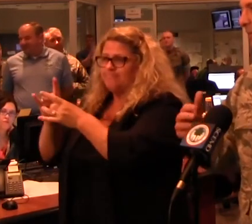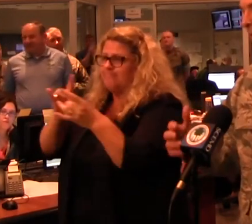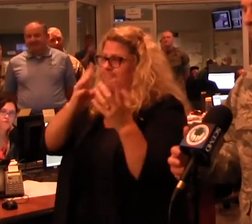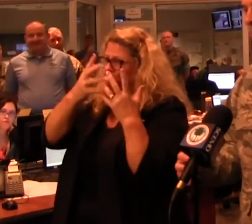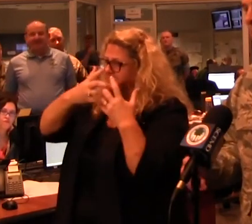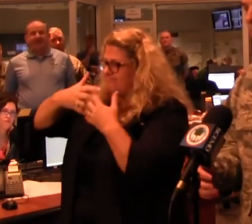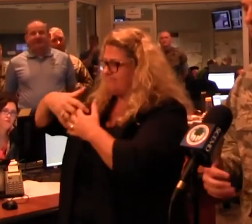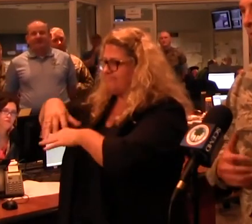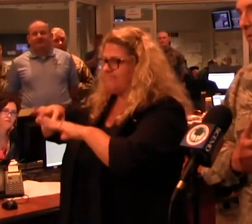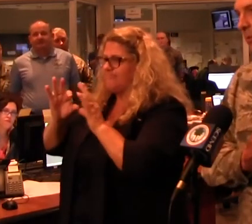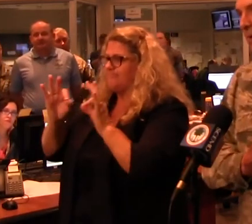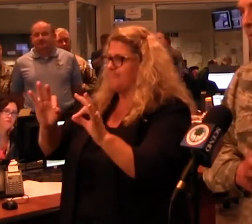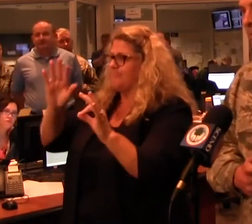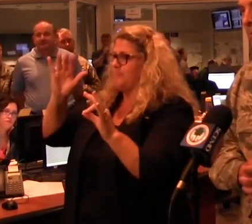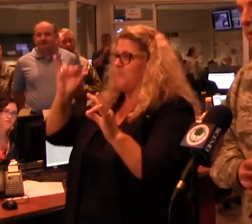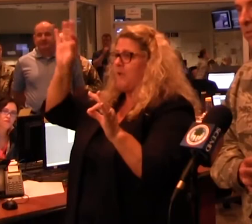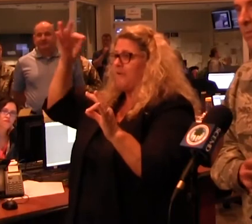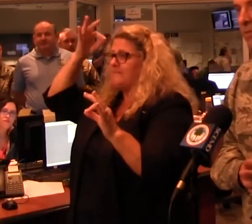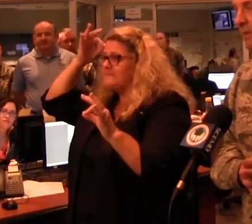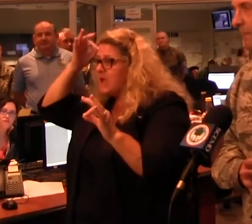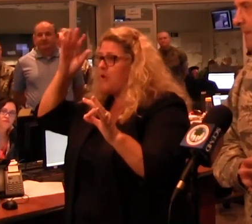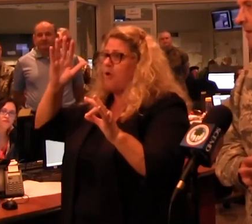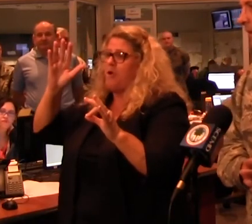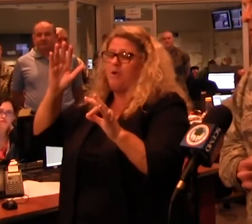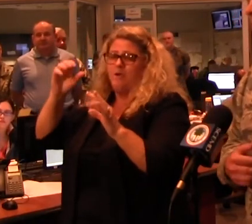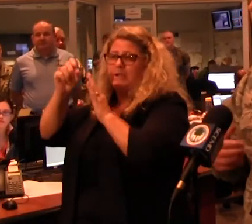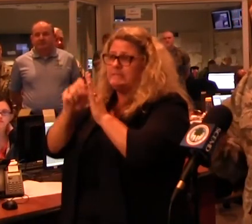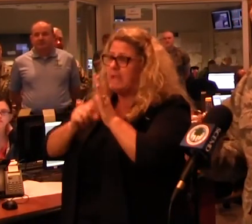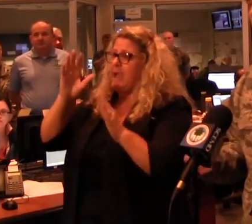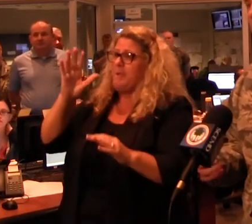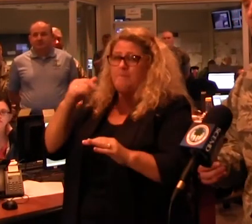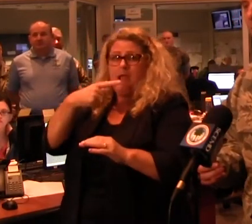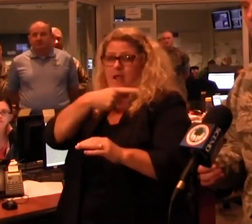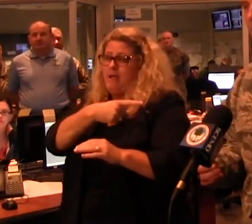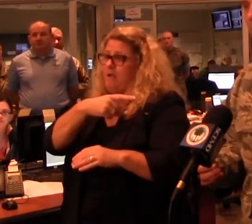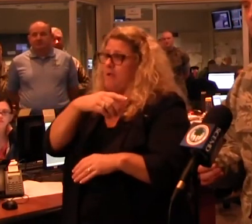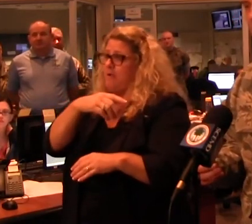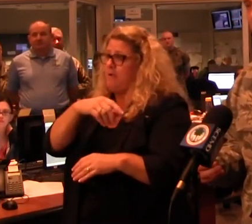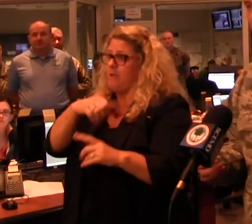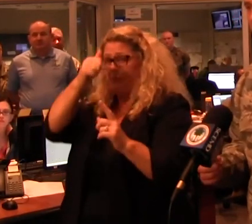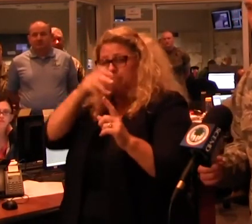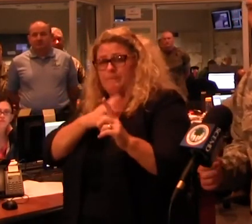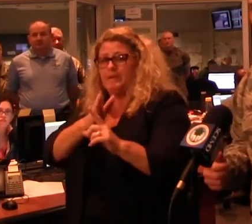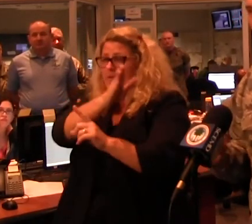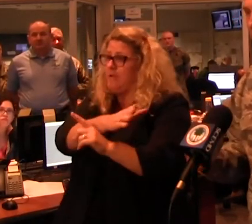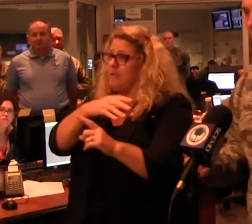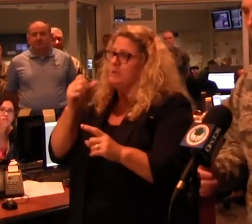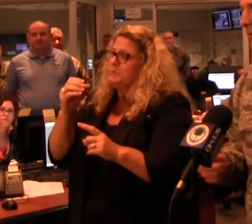and the federal response under NORTHCOM, General O'Shaughnessy mentioned, extremely well synchronized event.